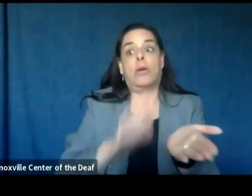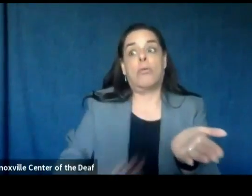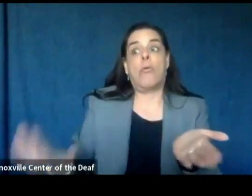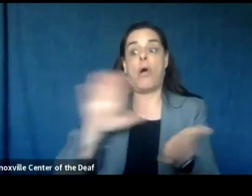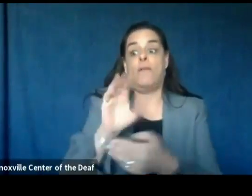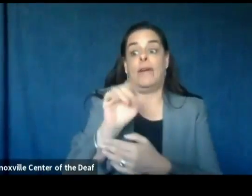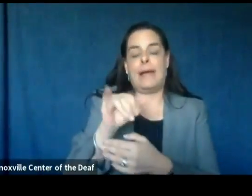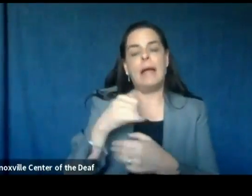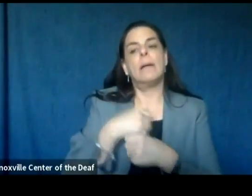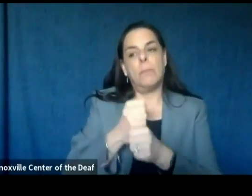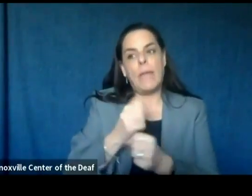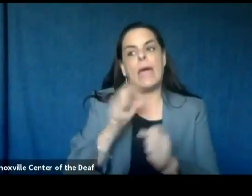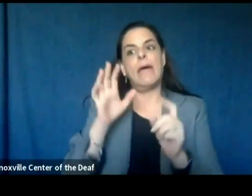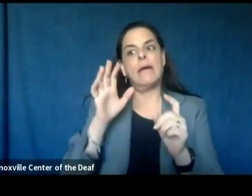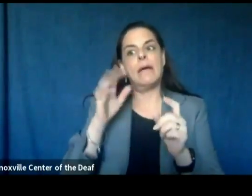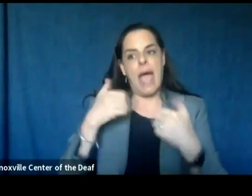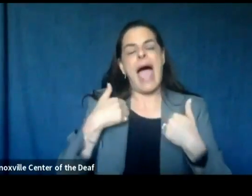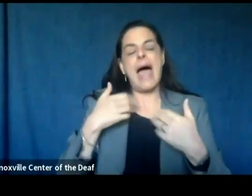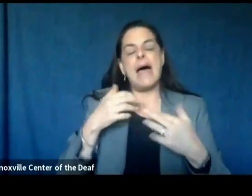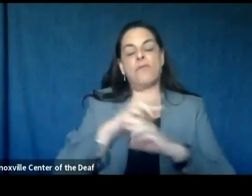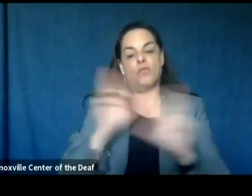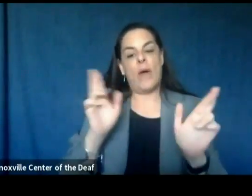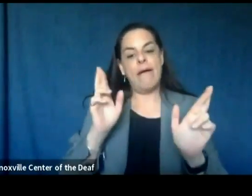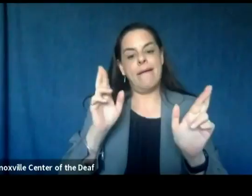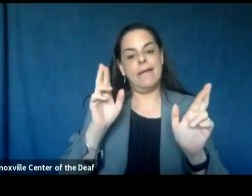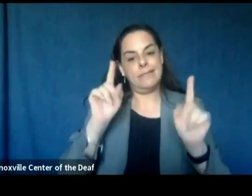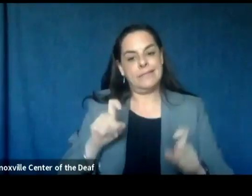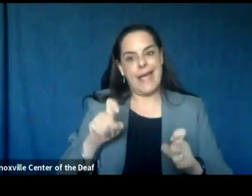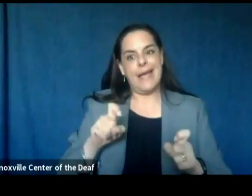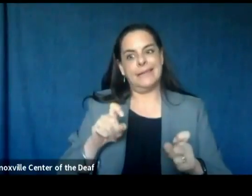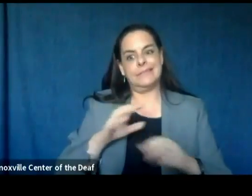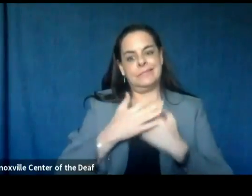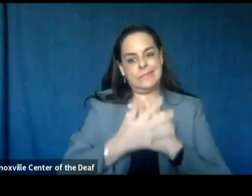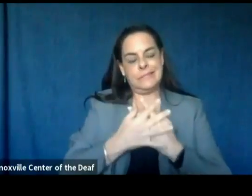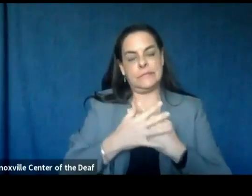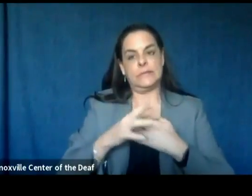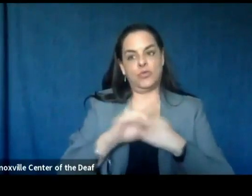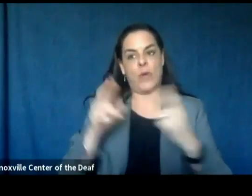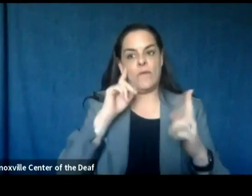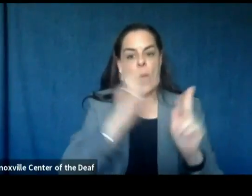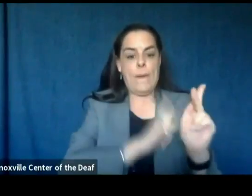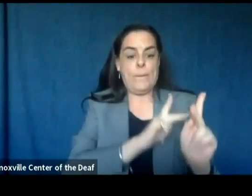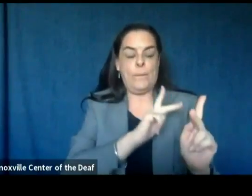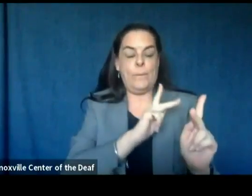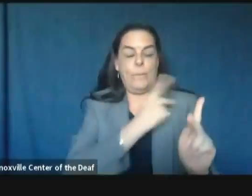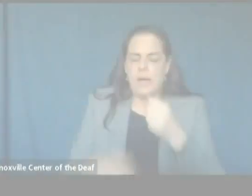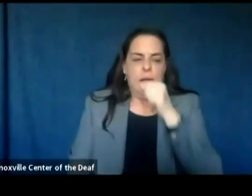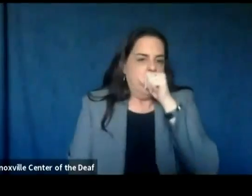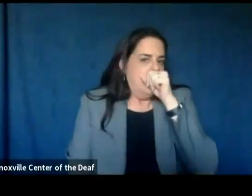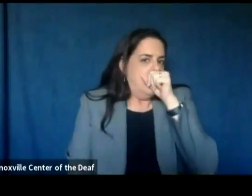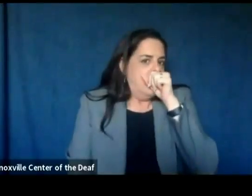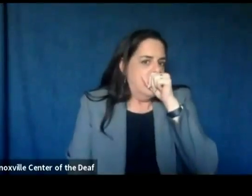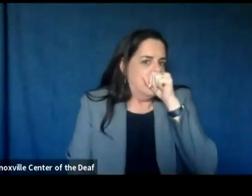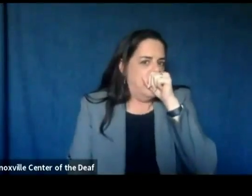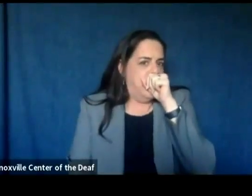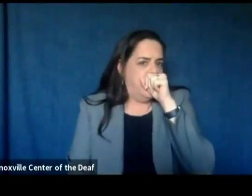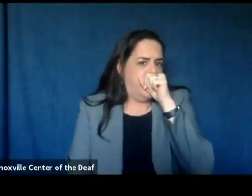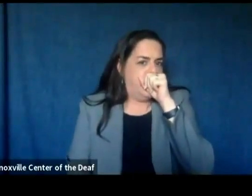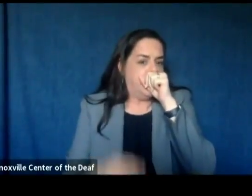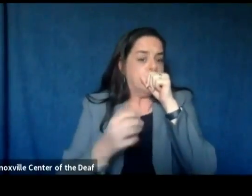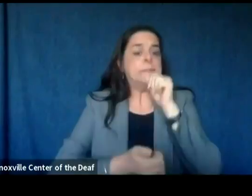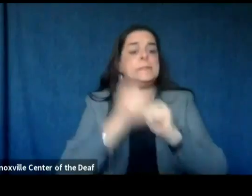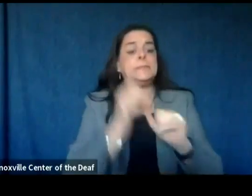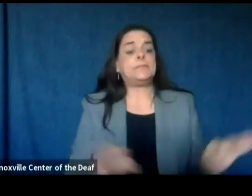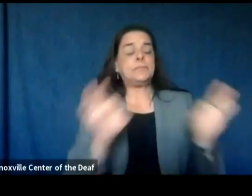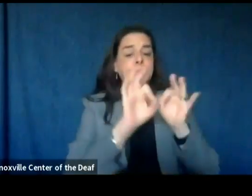testing available to their patients so that we can better understand the burden of disease throughout the whole county the most important number we look